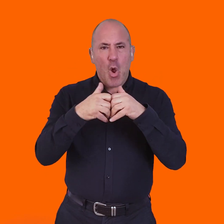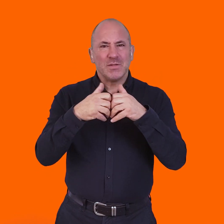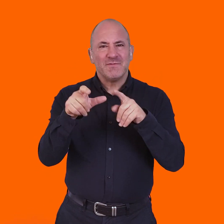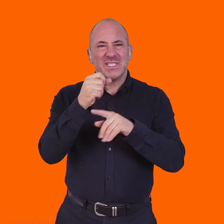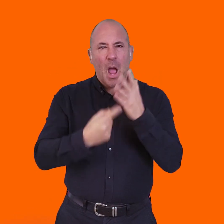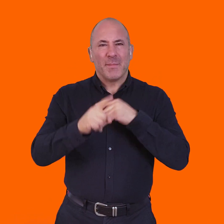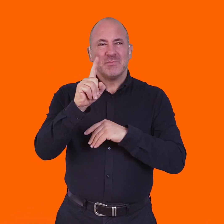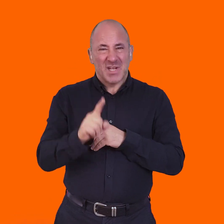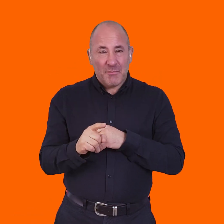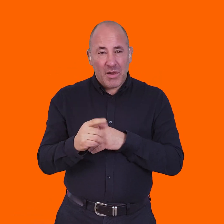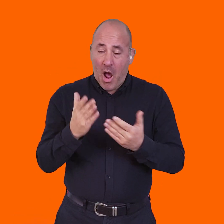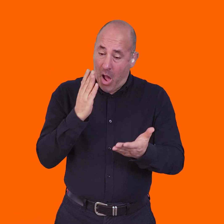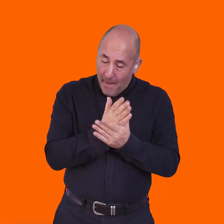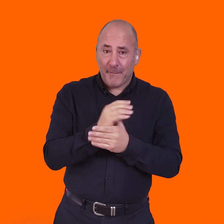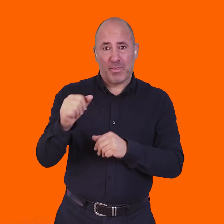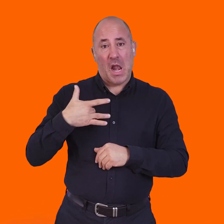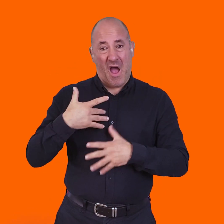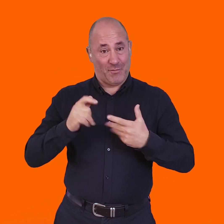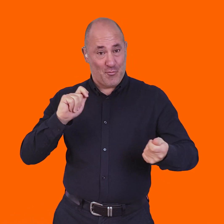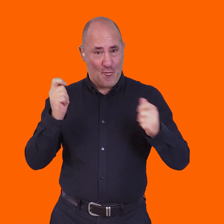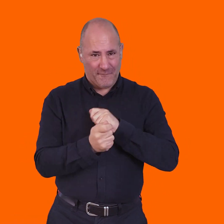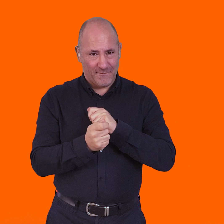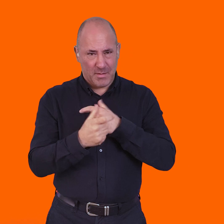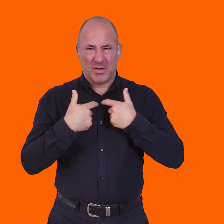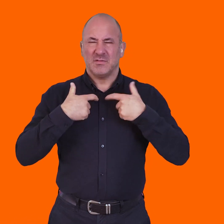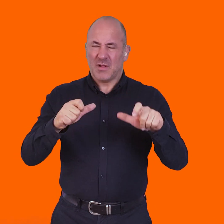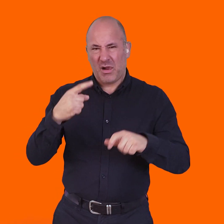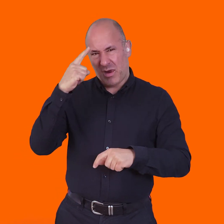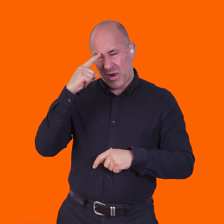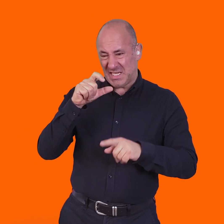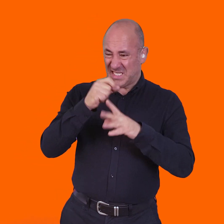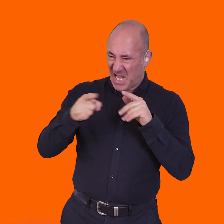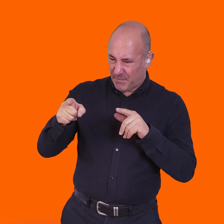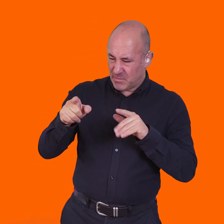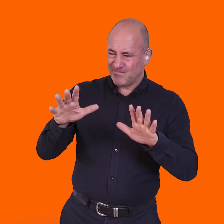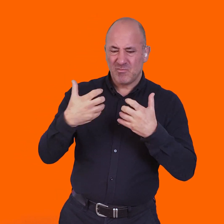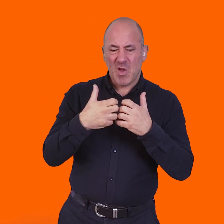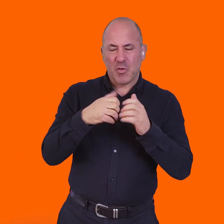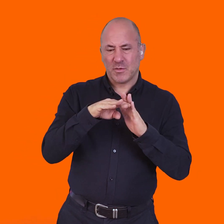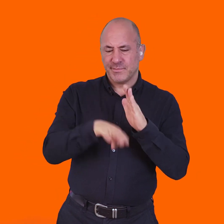So, you know, technology for disabled people, although it does change our lives, we're still